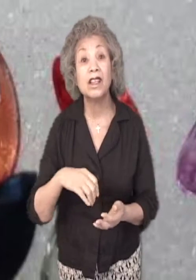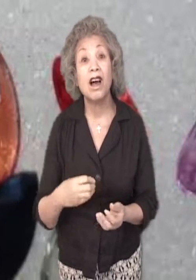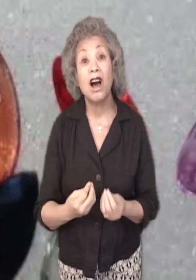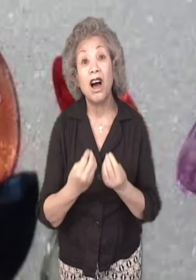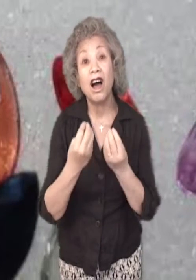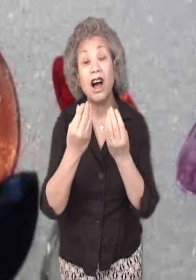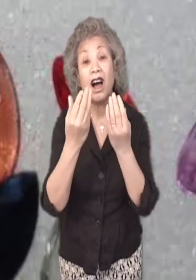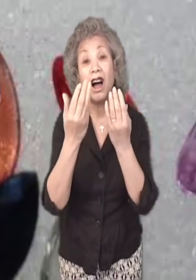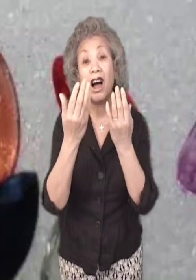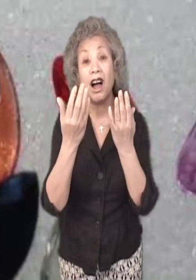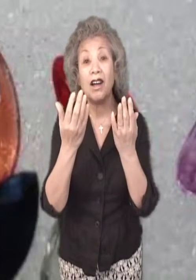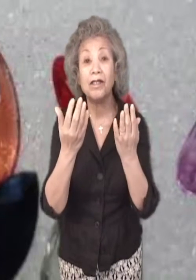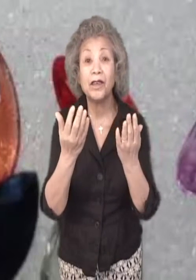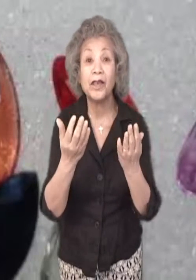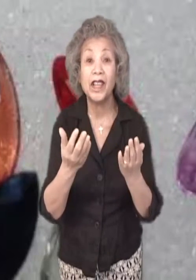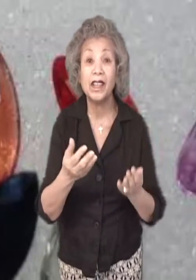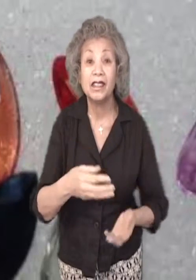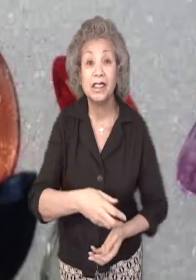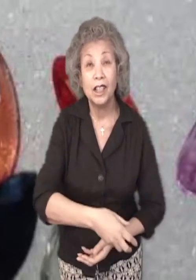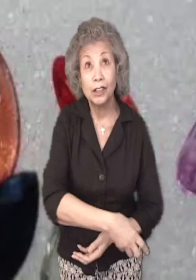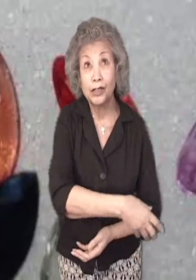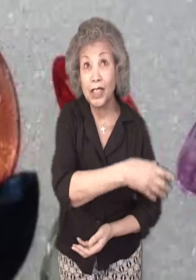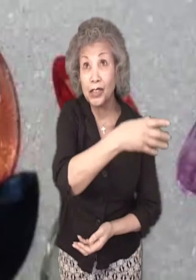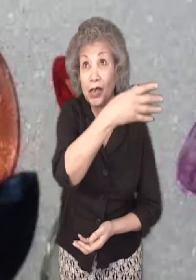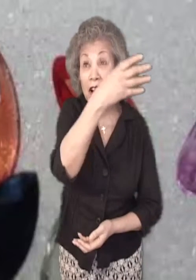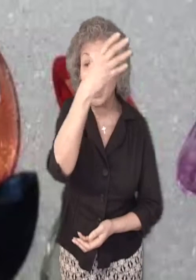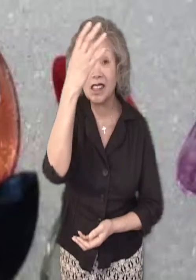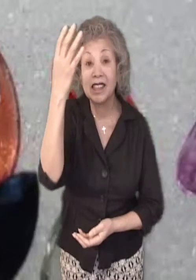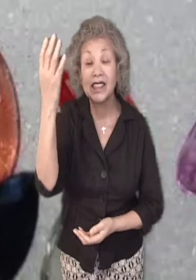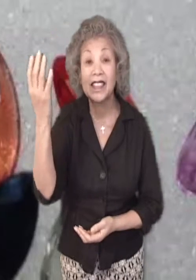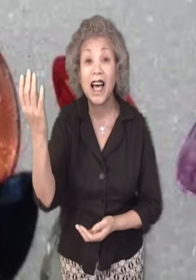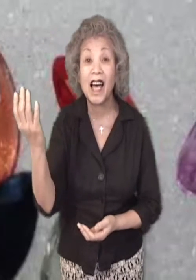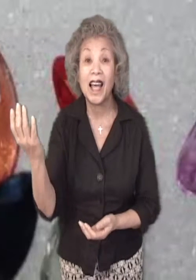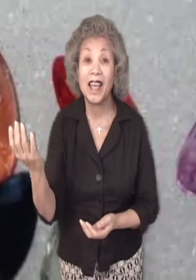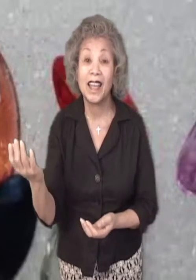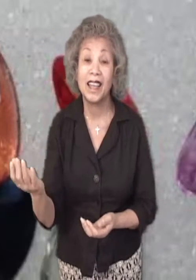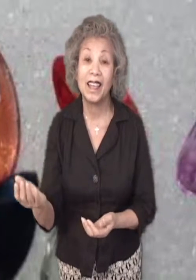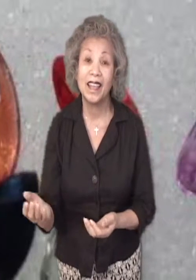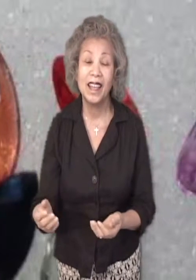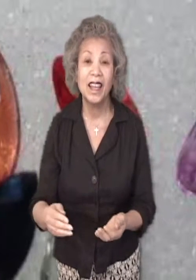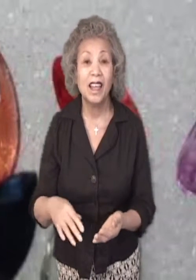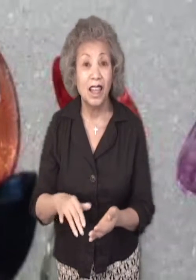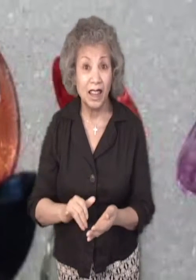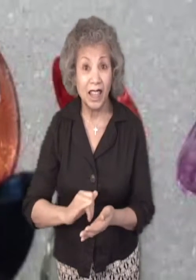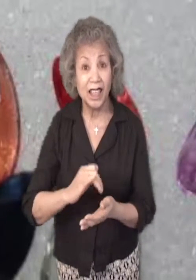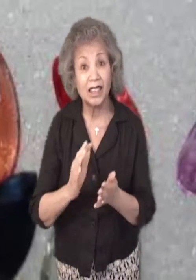offerings stretch across the sky, these